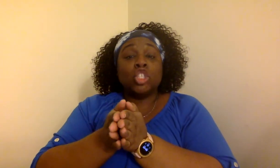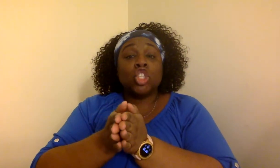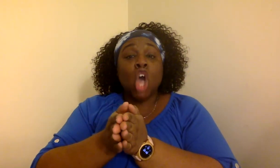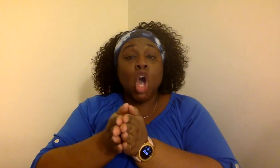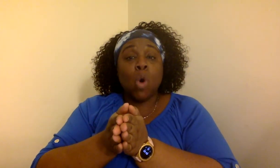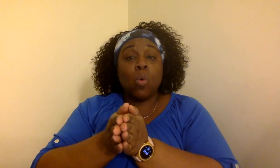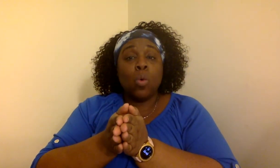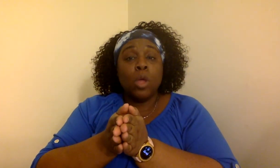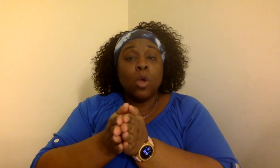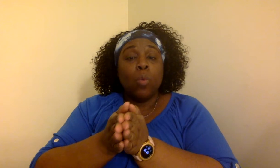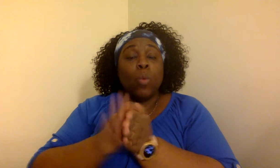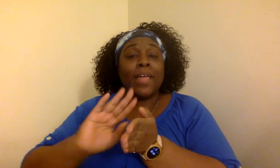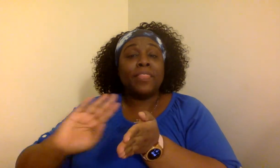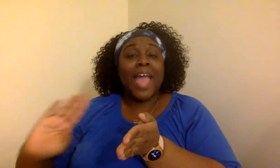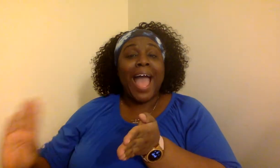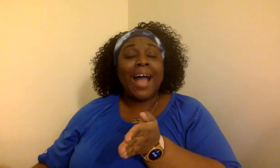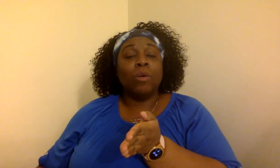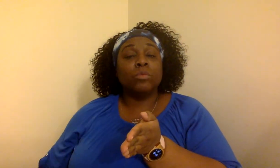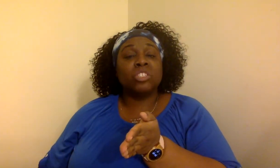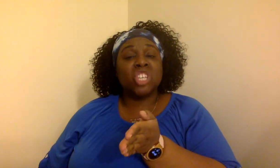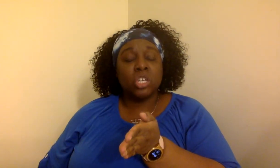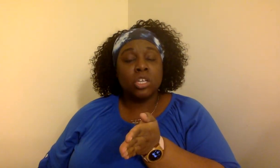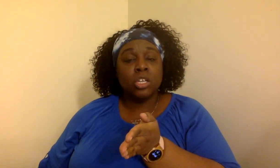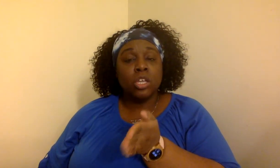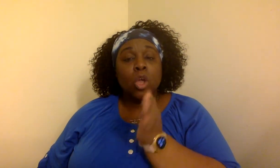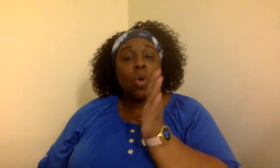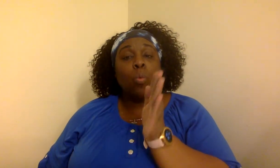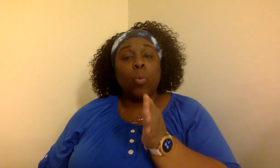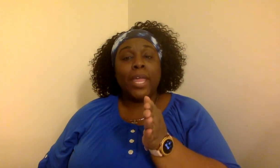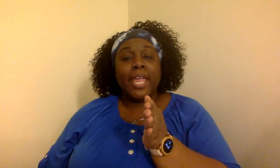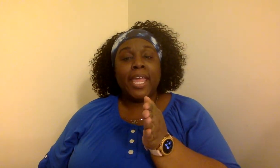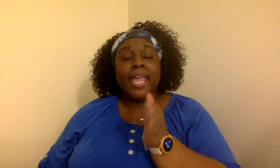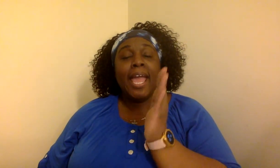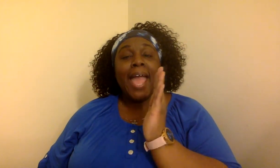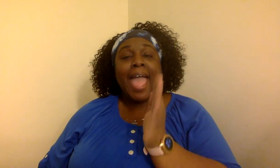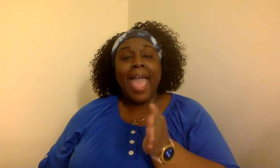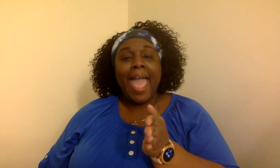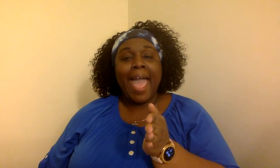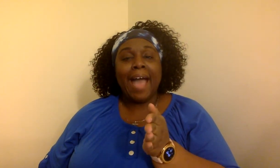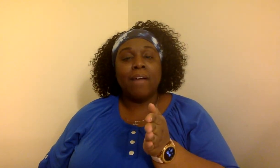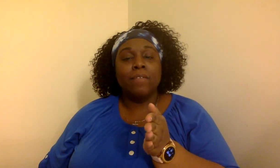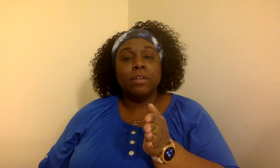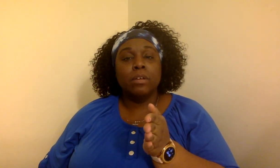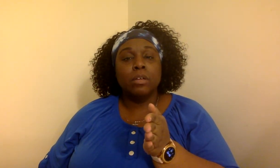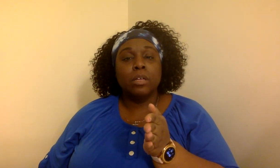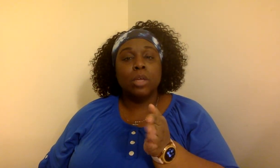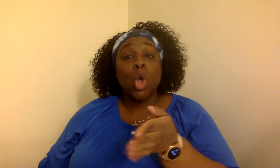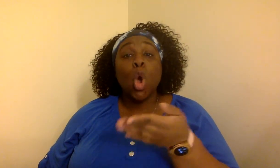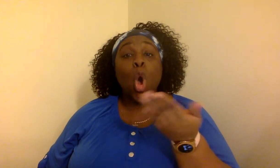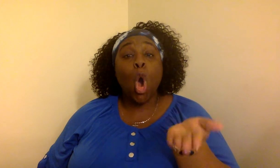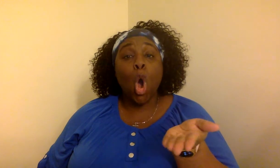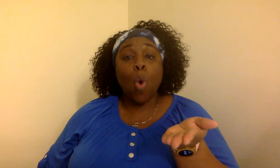toe. Without T. We have O.